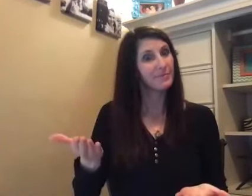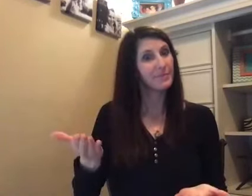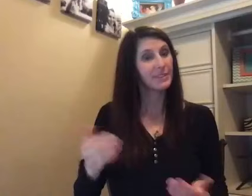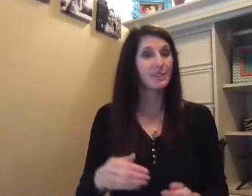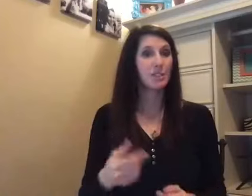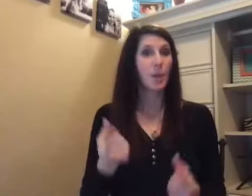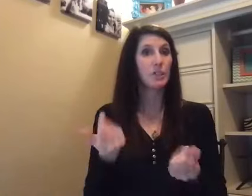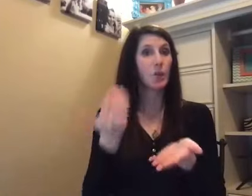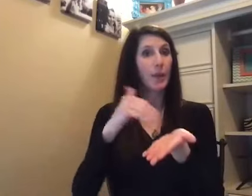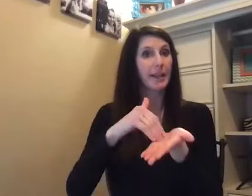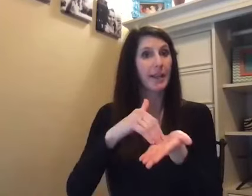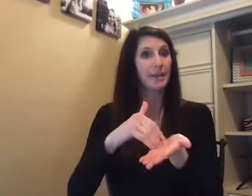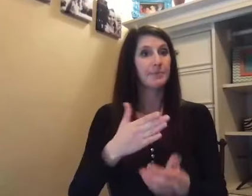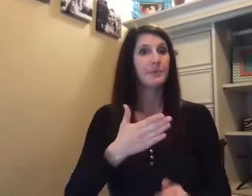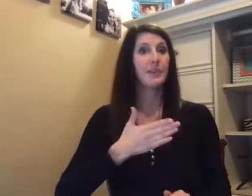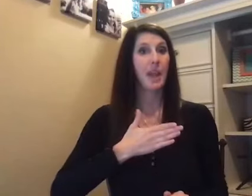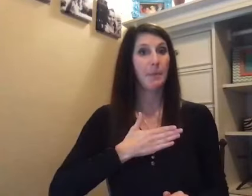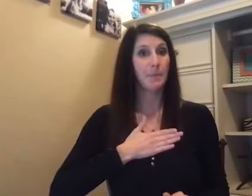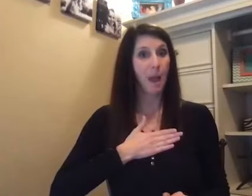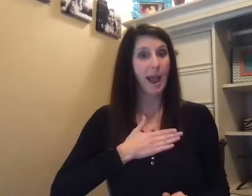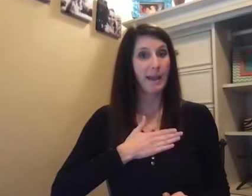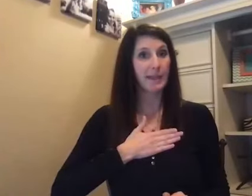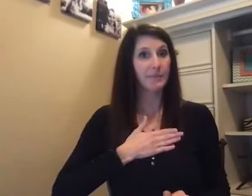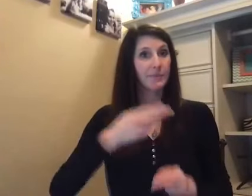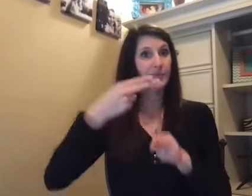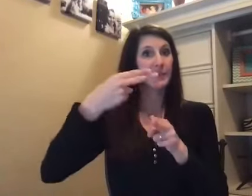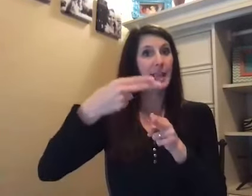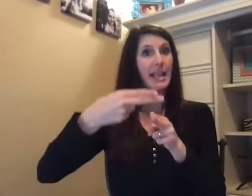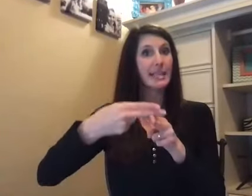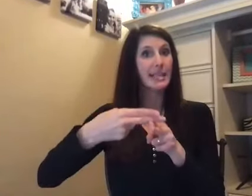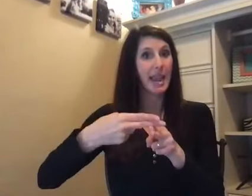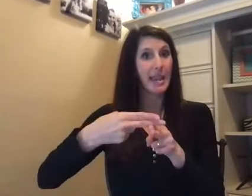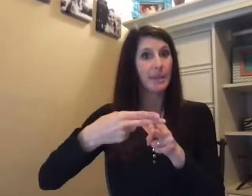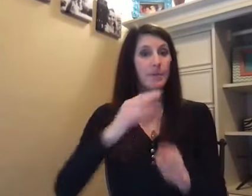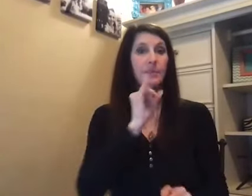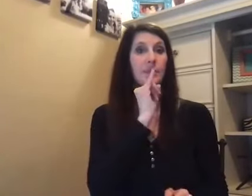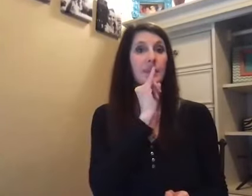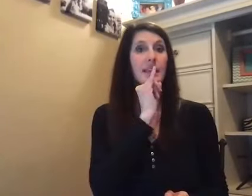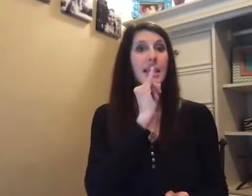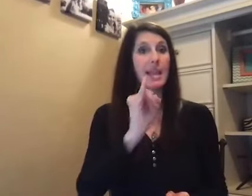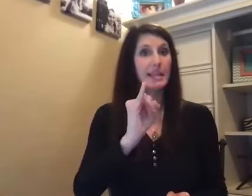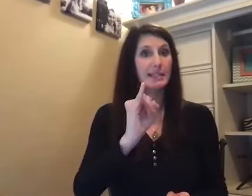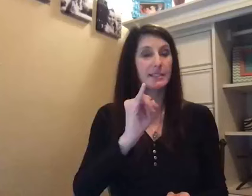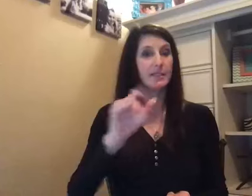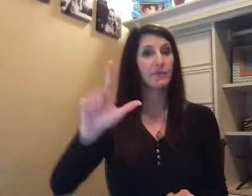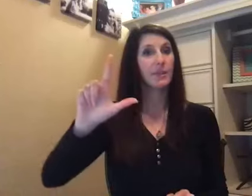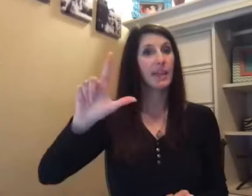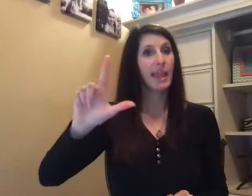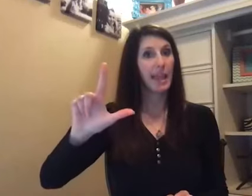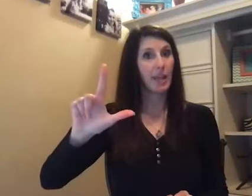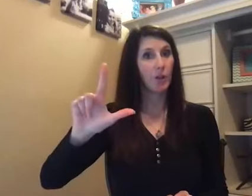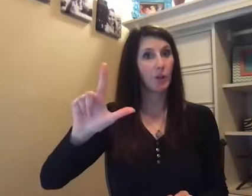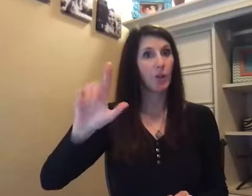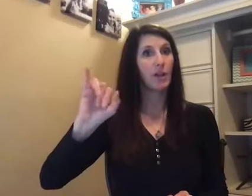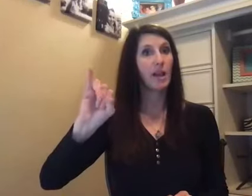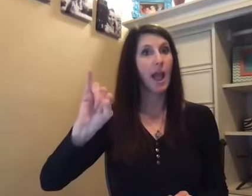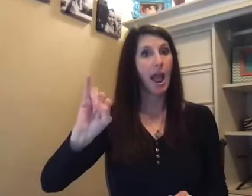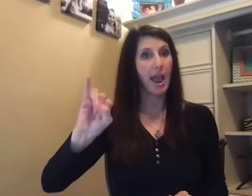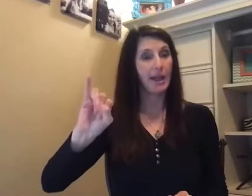Let me do it again. My name is M-I